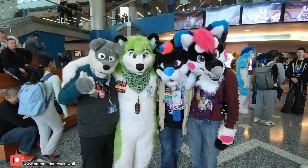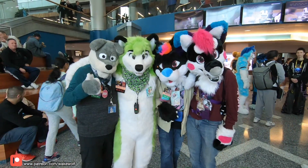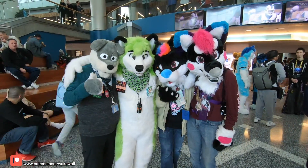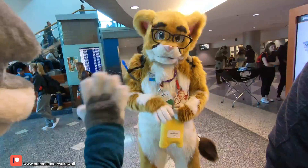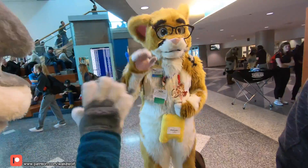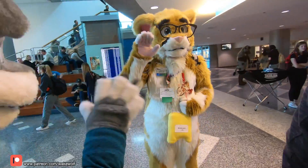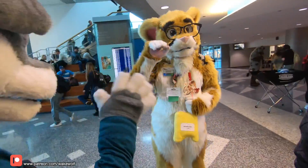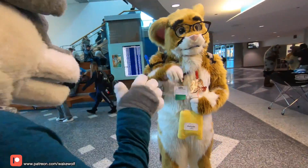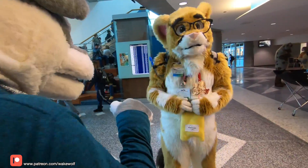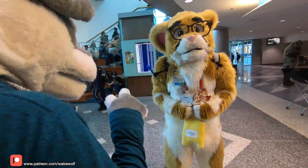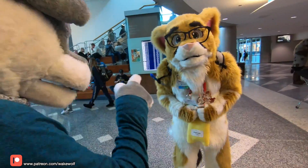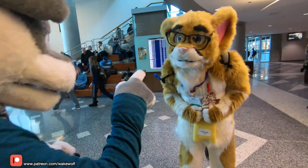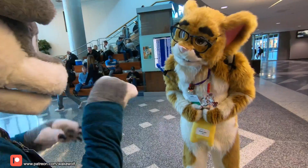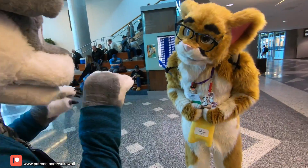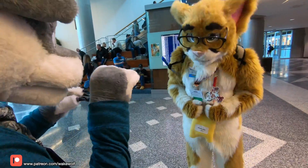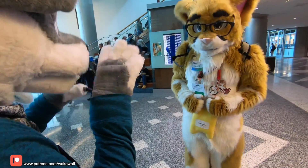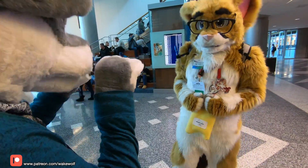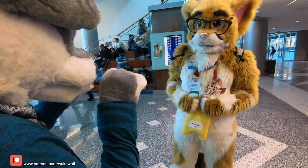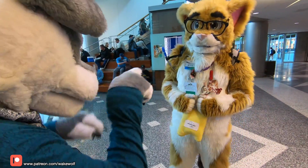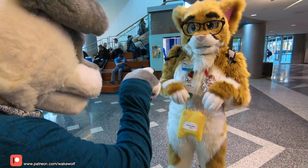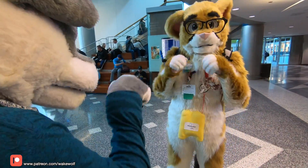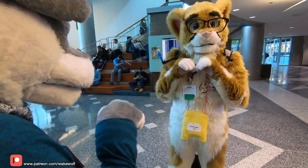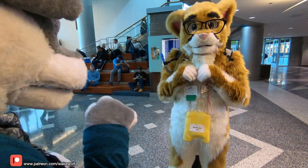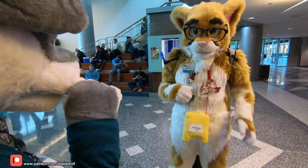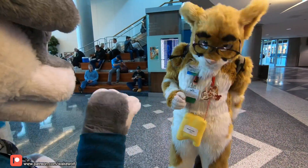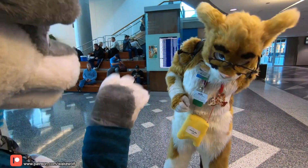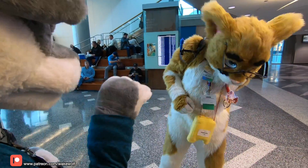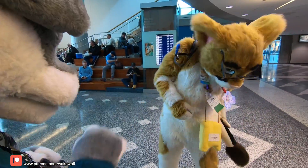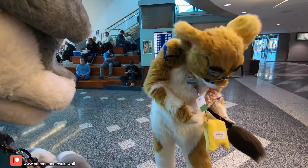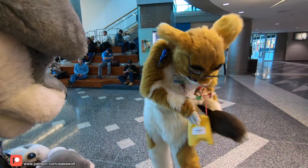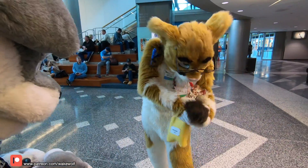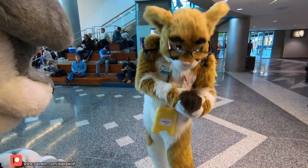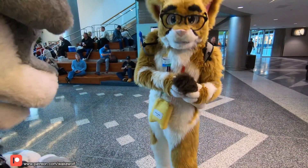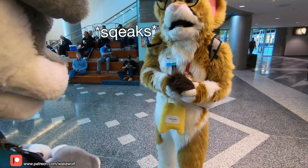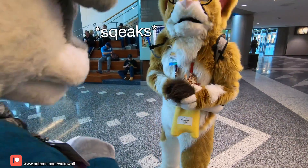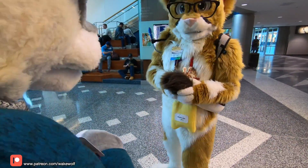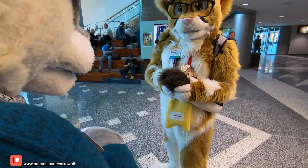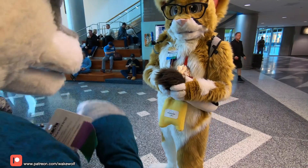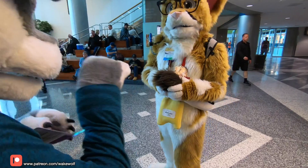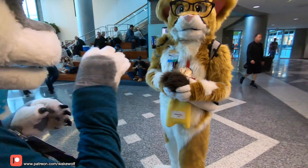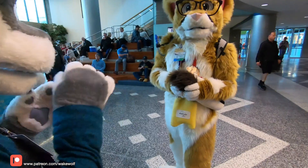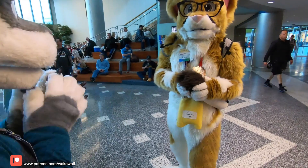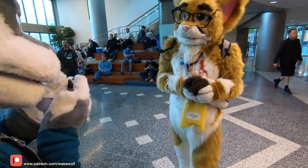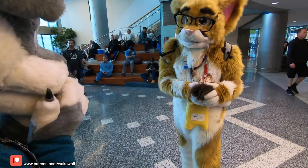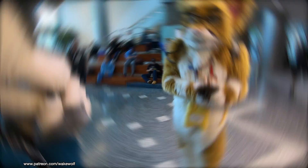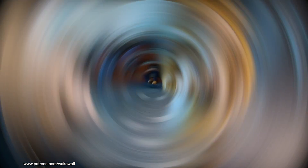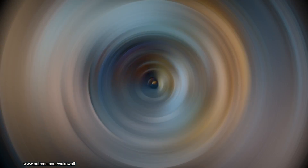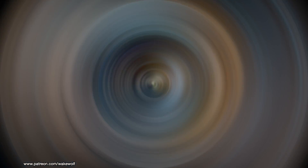job you guys Hi So do you bark or speak? Oh you squeaked at your